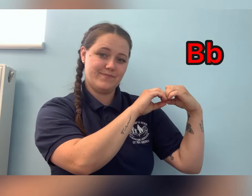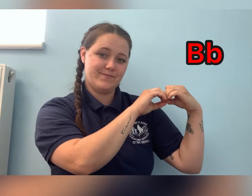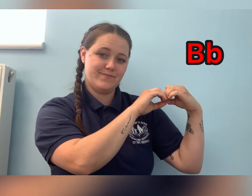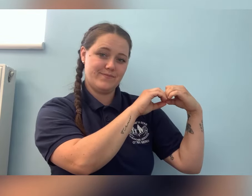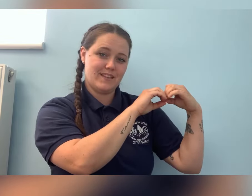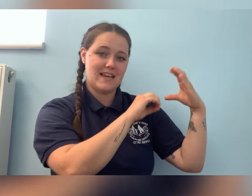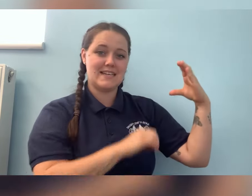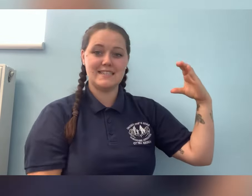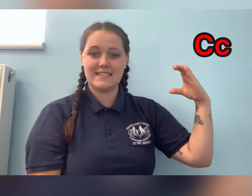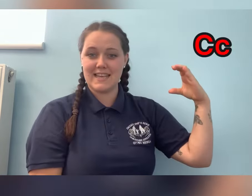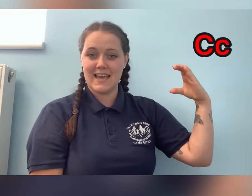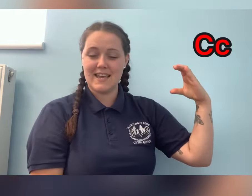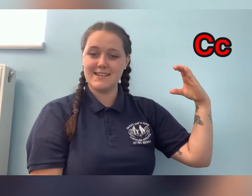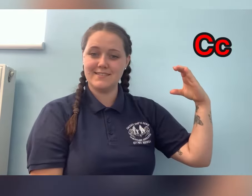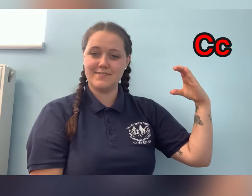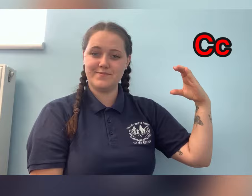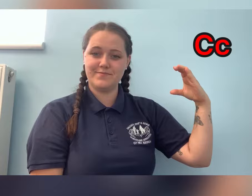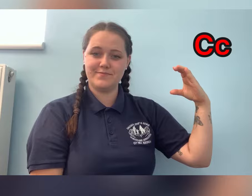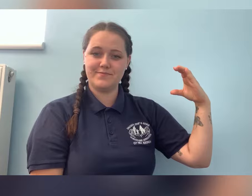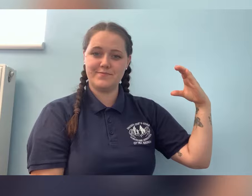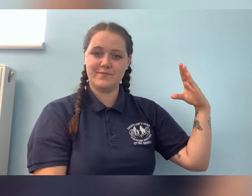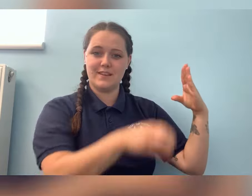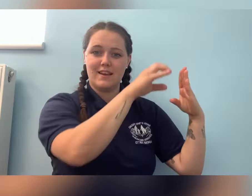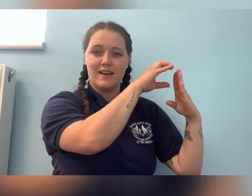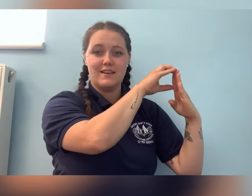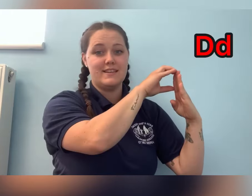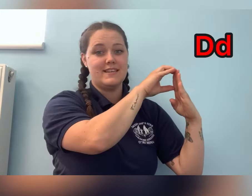C, D,